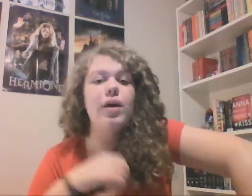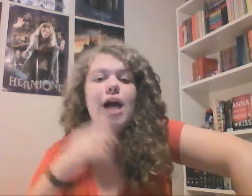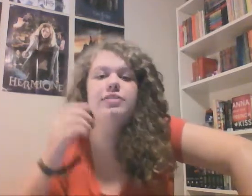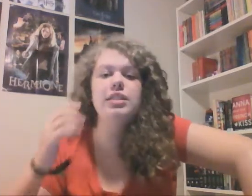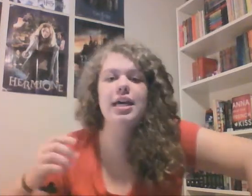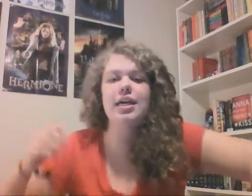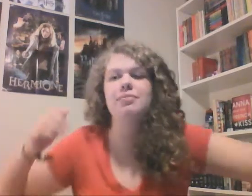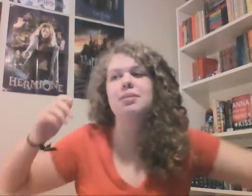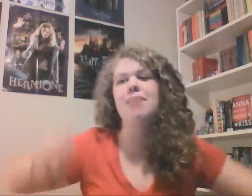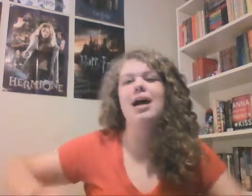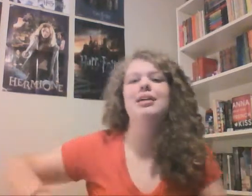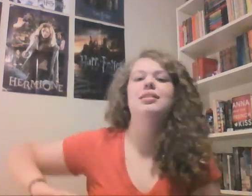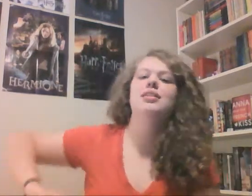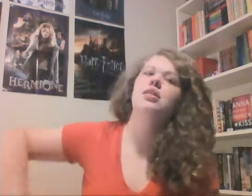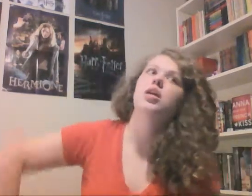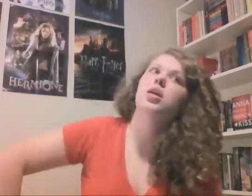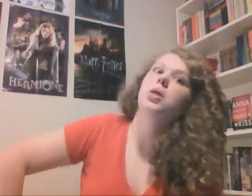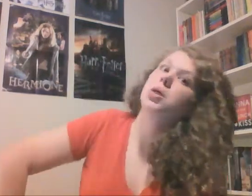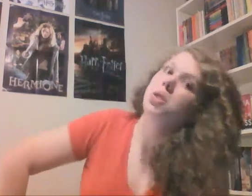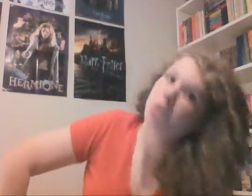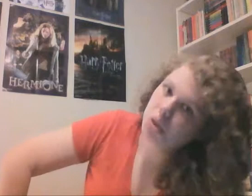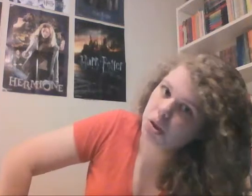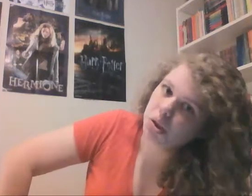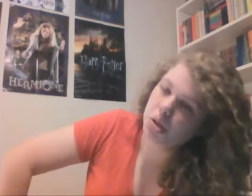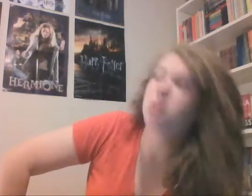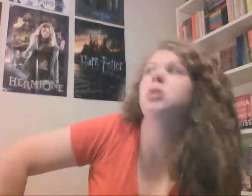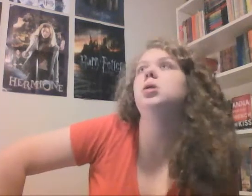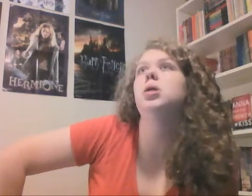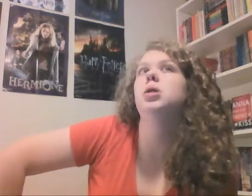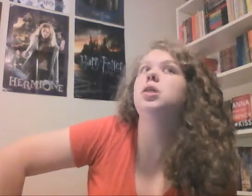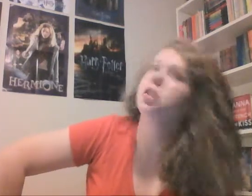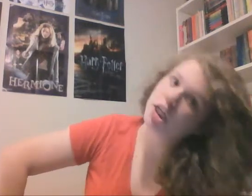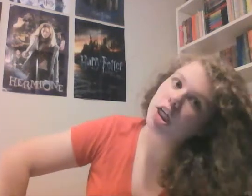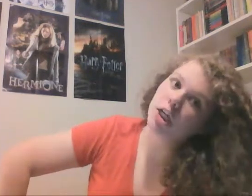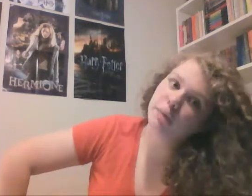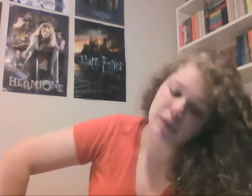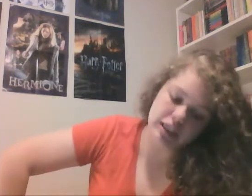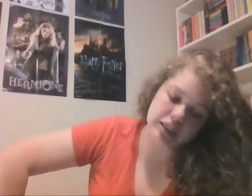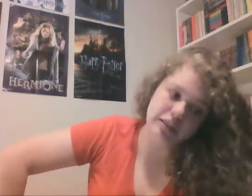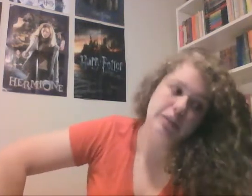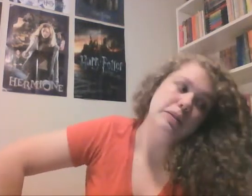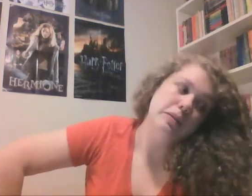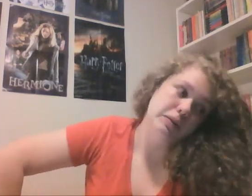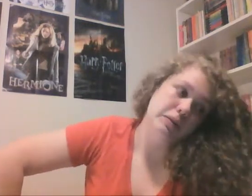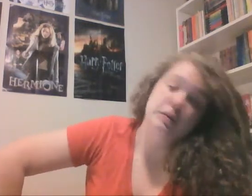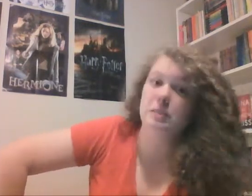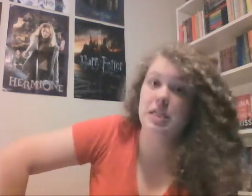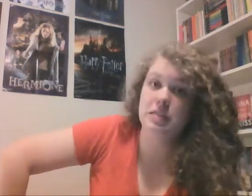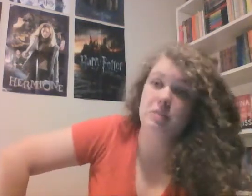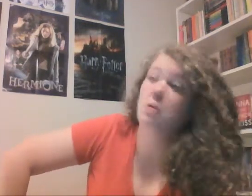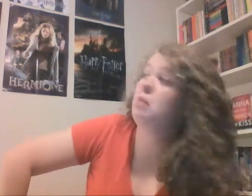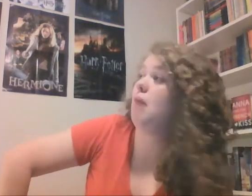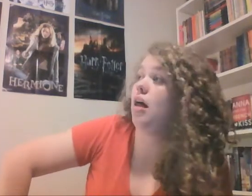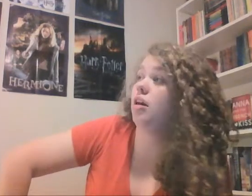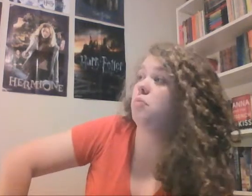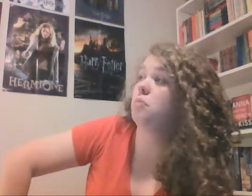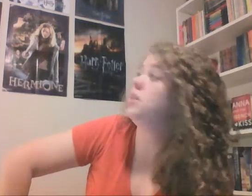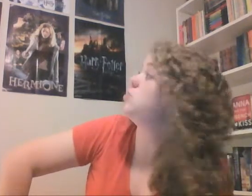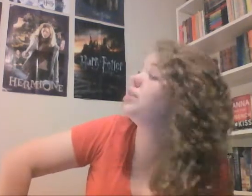we have to take him to Magnus oh oh they're taking him to Magnus oh which means more Malik moments which